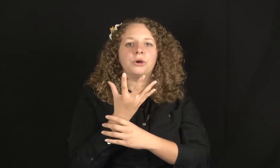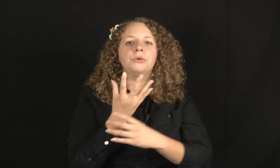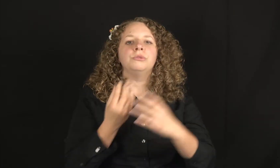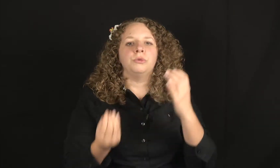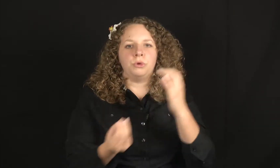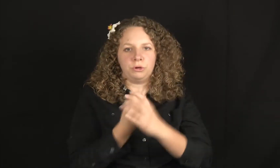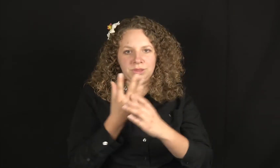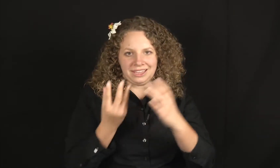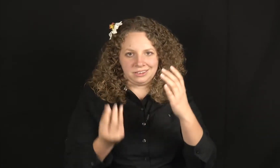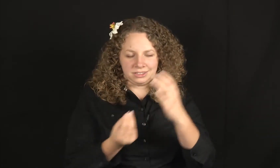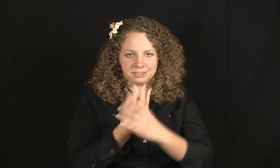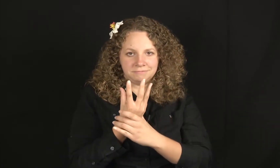or plant.